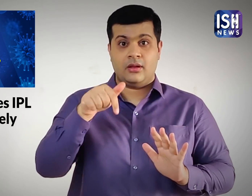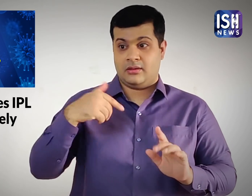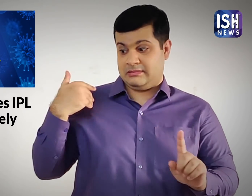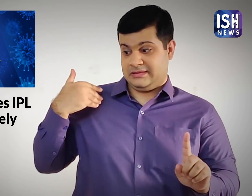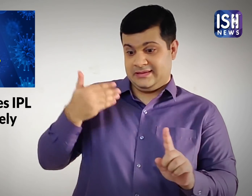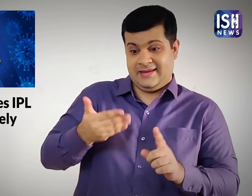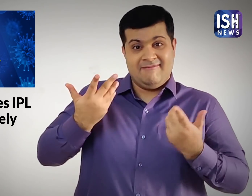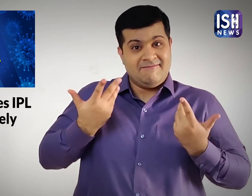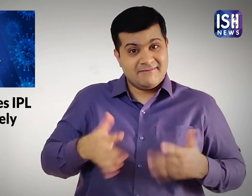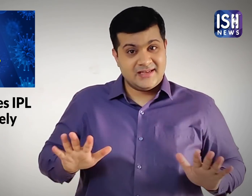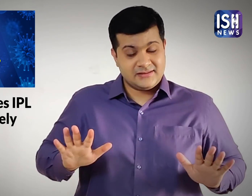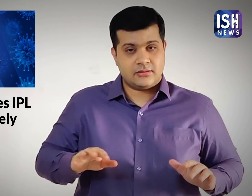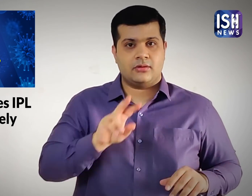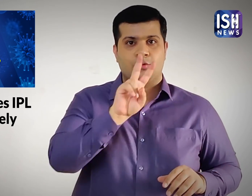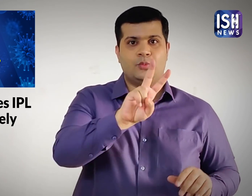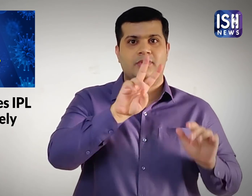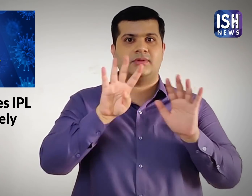56 matches were played this season.